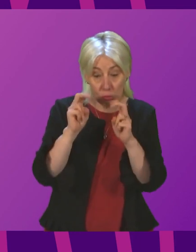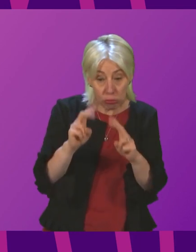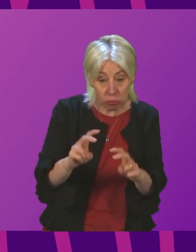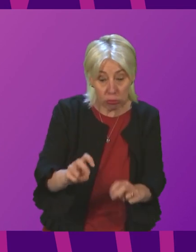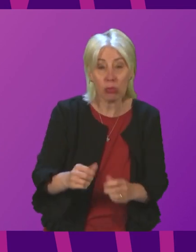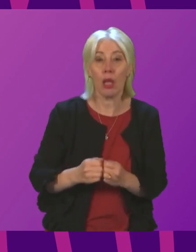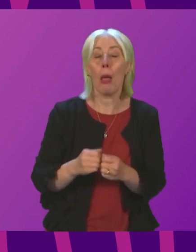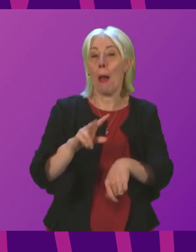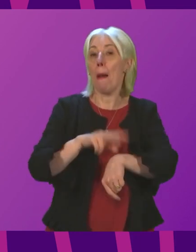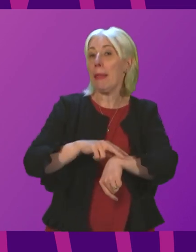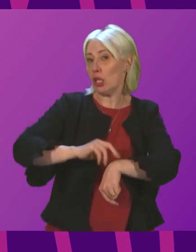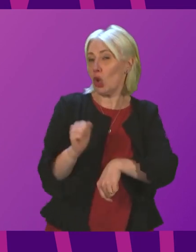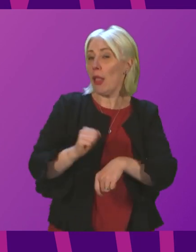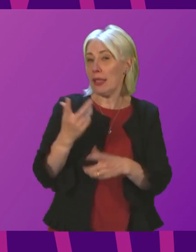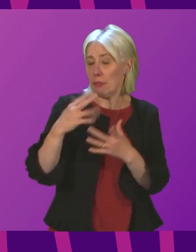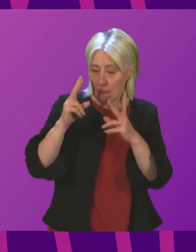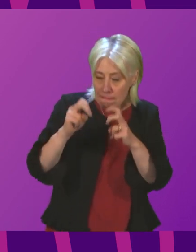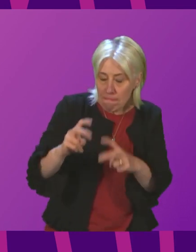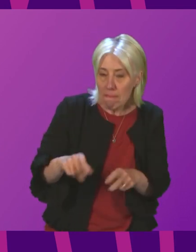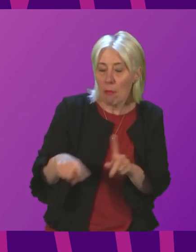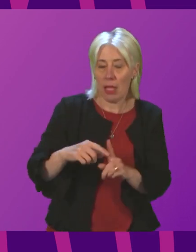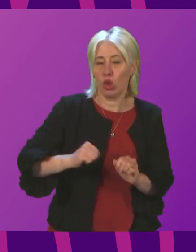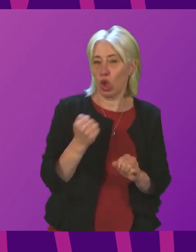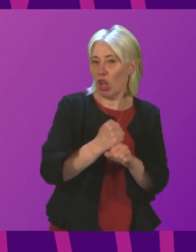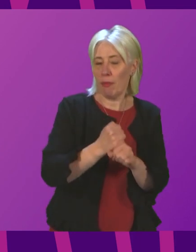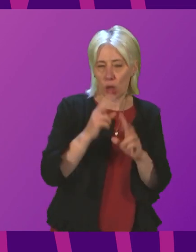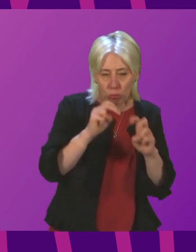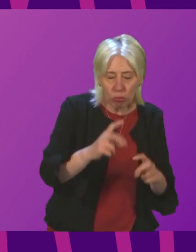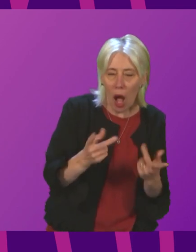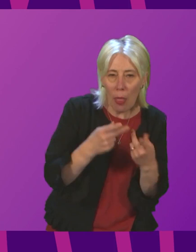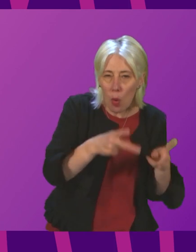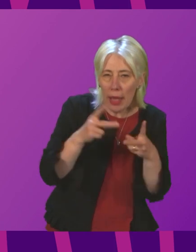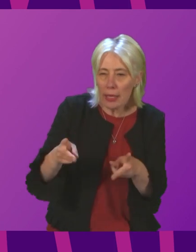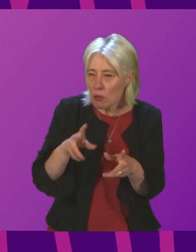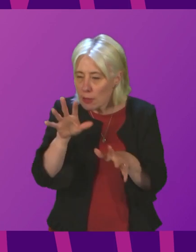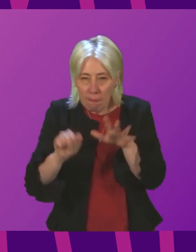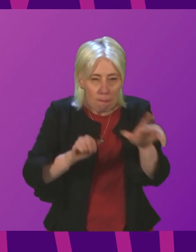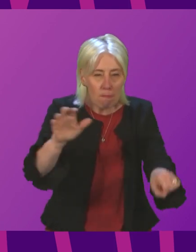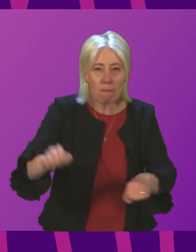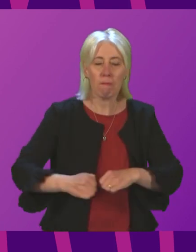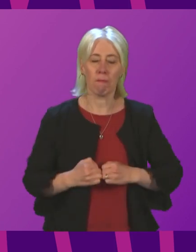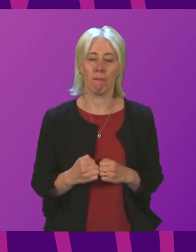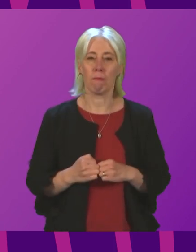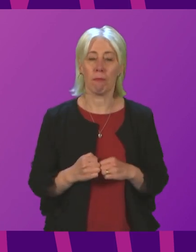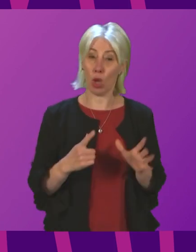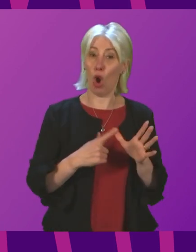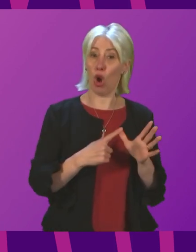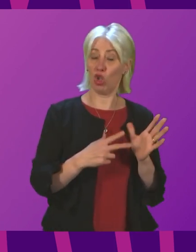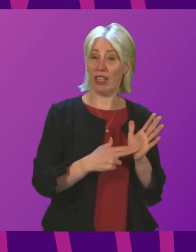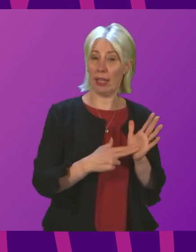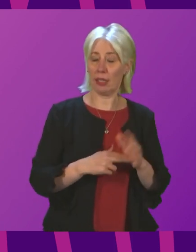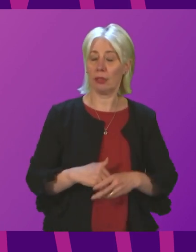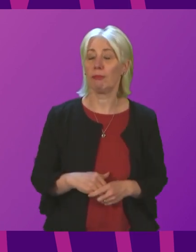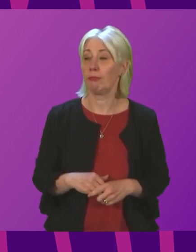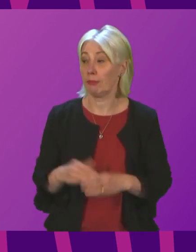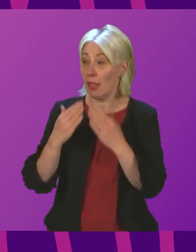just now currently by Police Scotland and within the Scottish Government. Audrey Nicholl. Thank you, Presiding Officer. Like